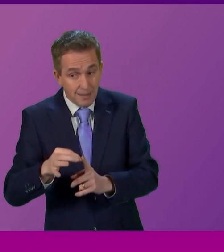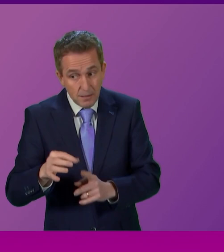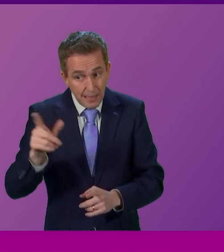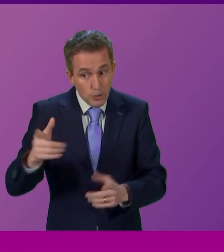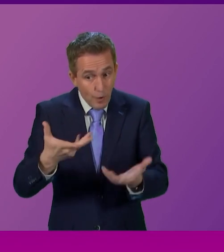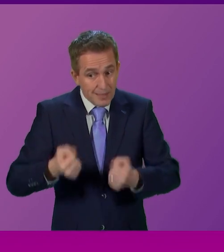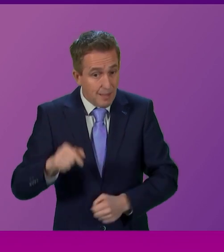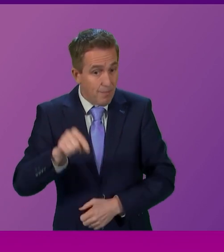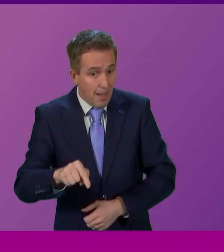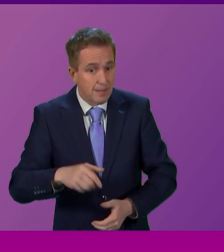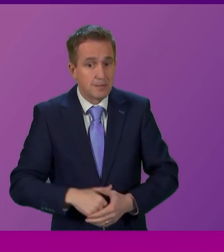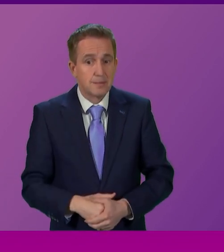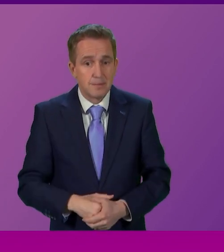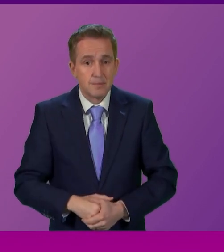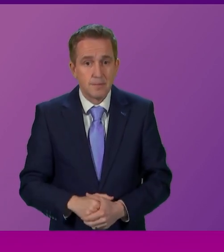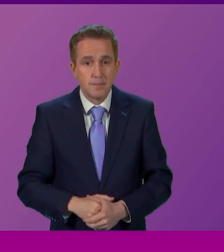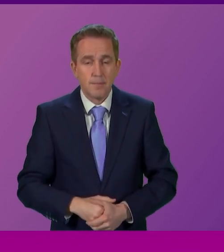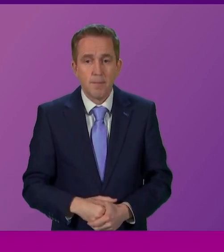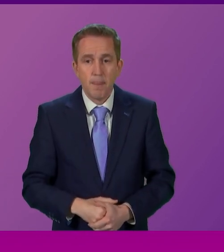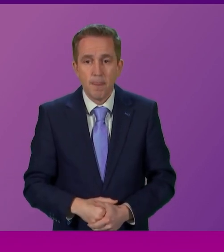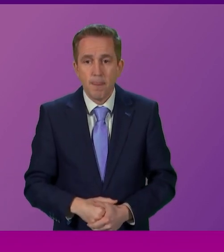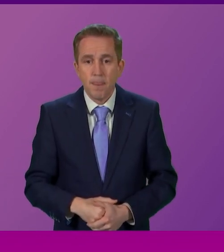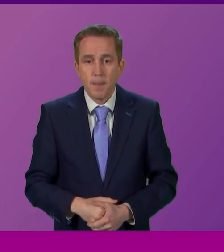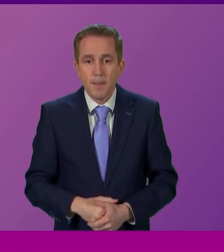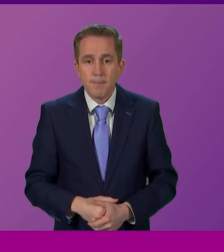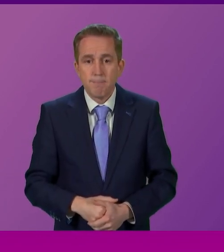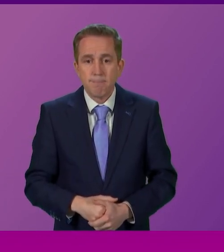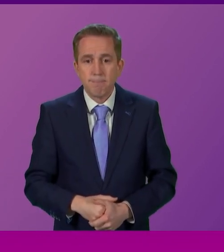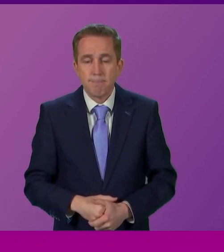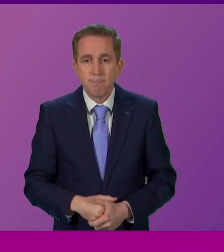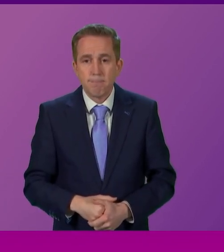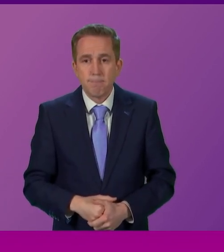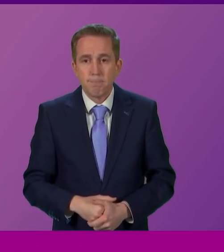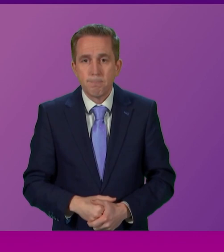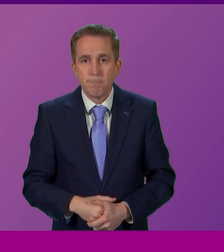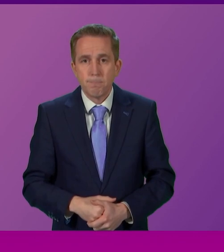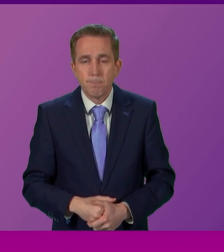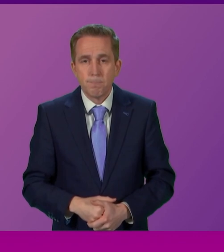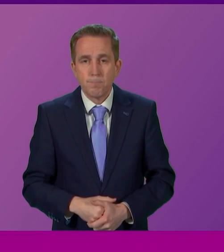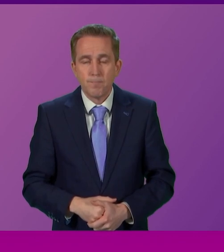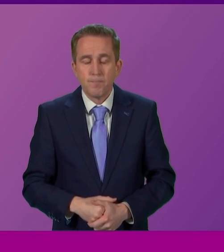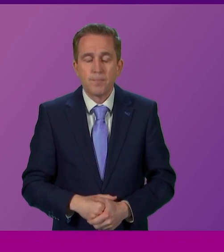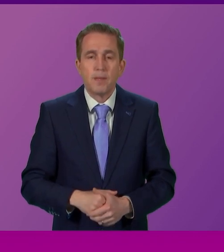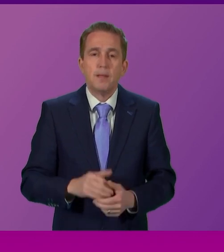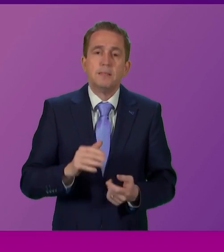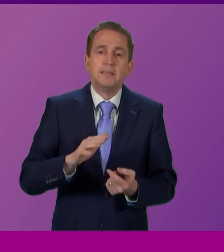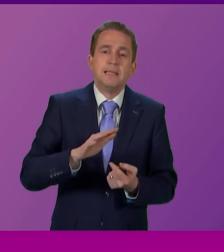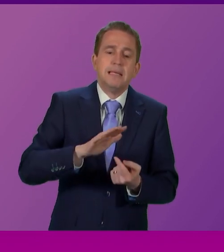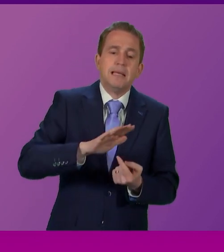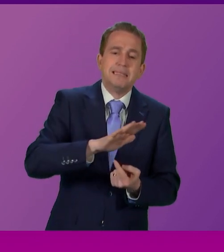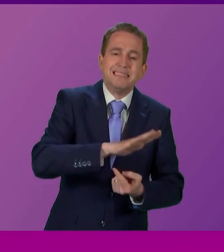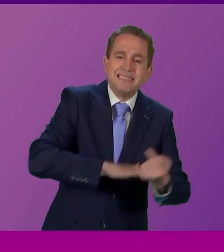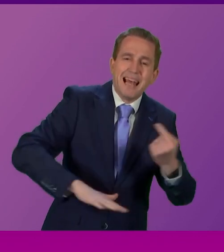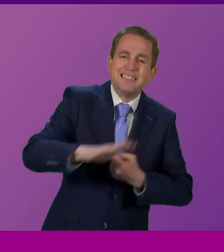acknowledge that at some point? Yes. Maurice Goulton. I think the point that the nationalists are struggling